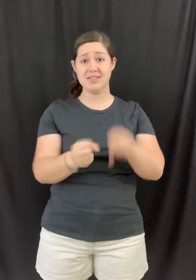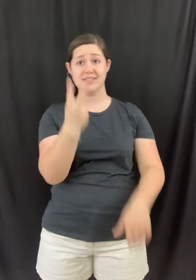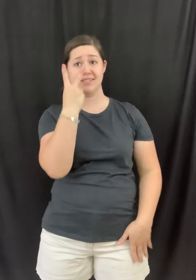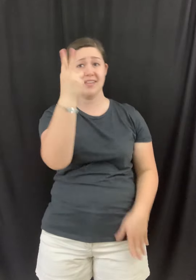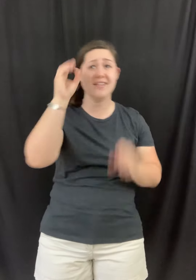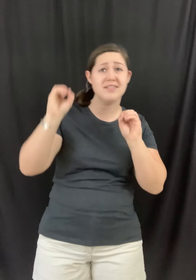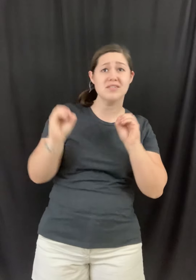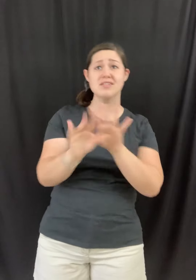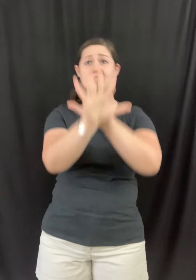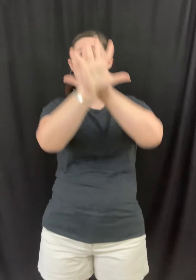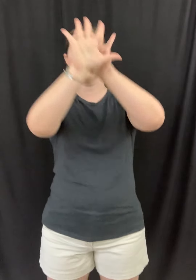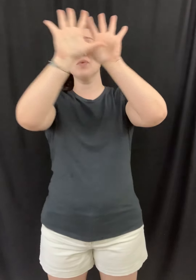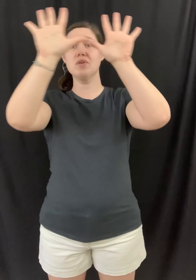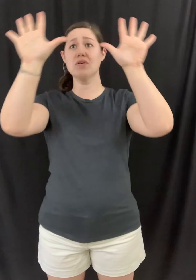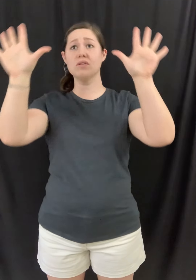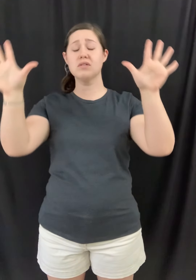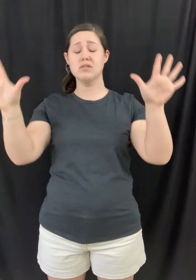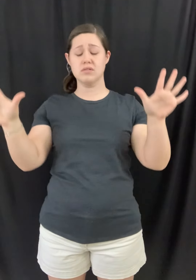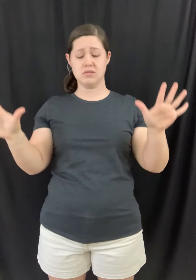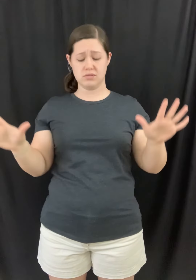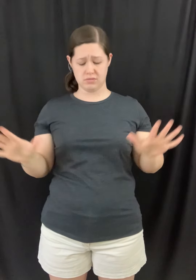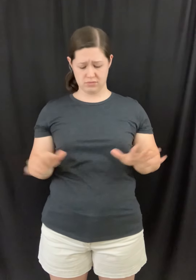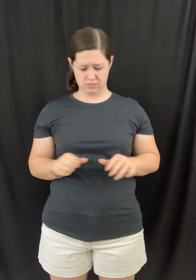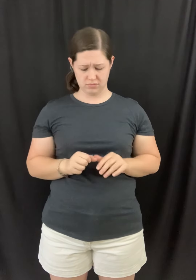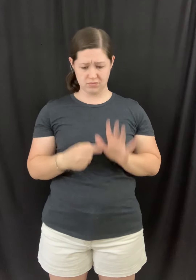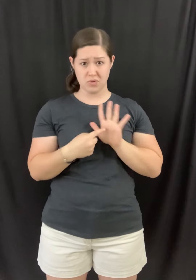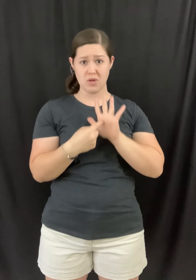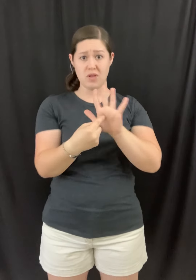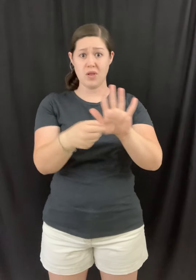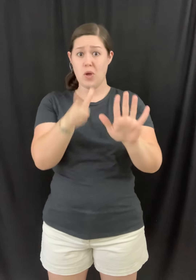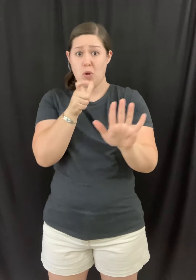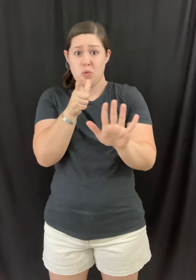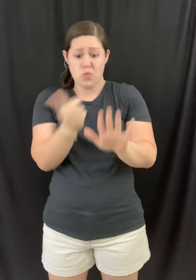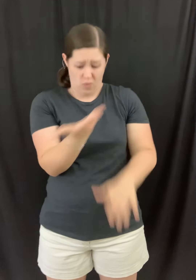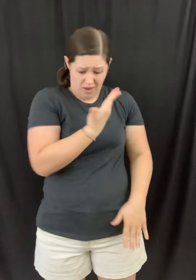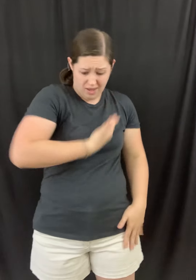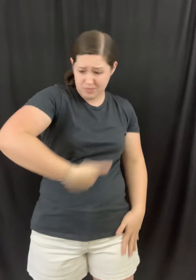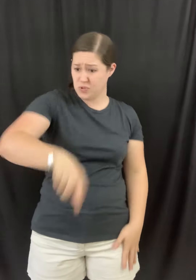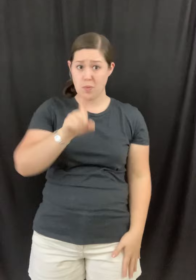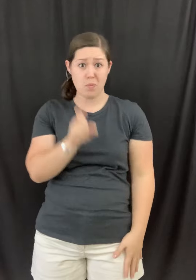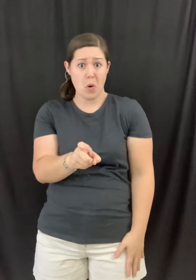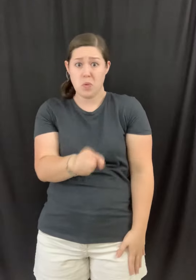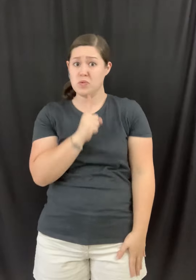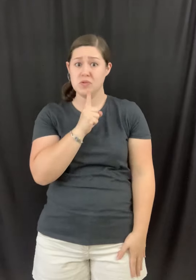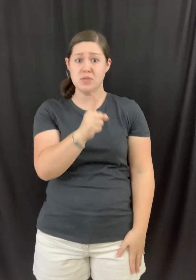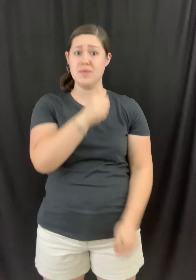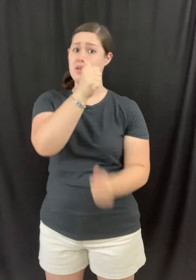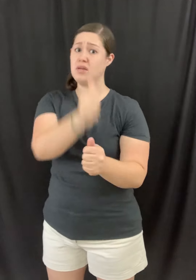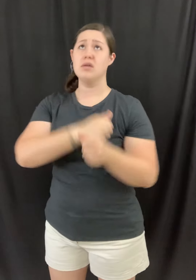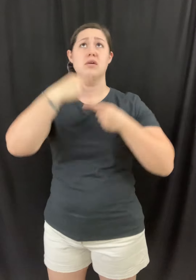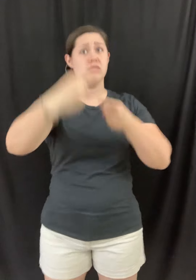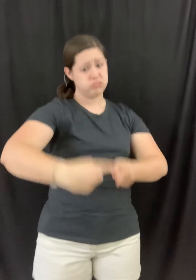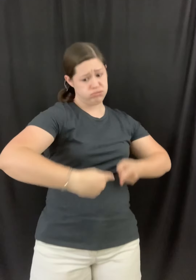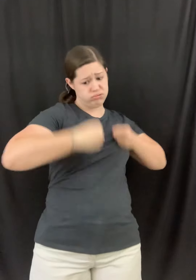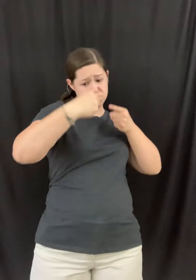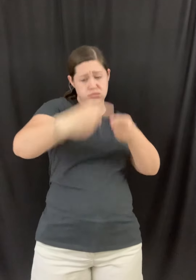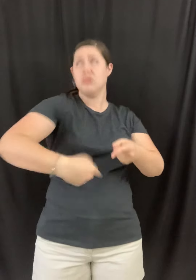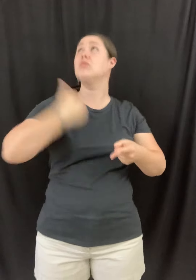could see things clearer Oh, like who I'm supposed to be every trial,